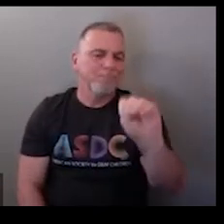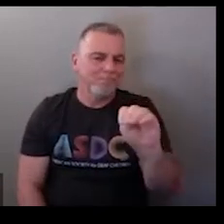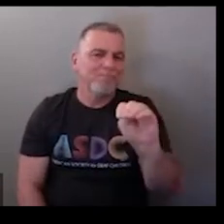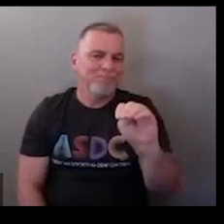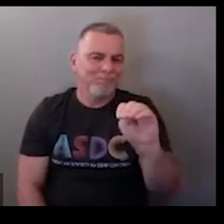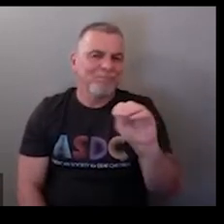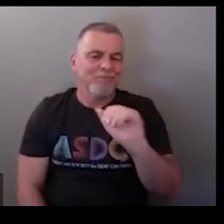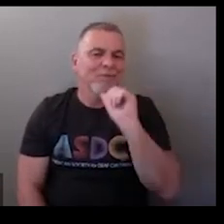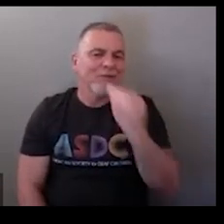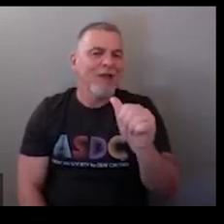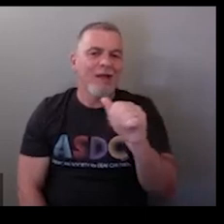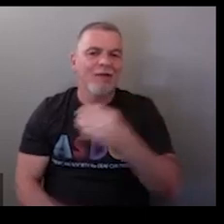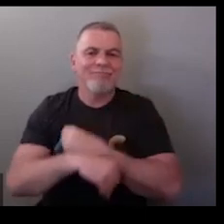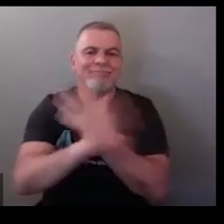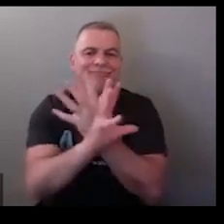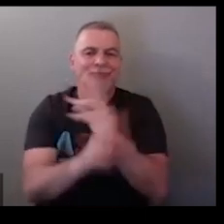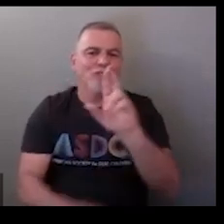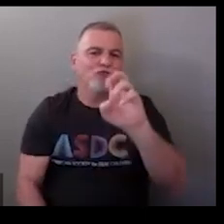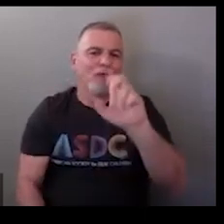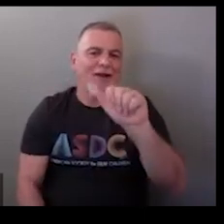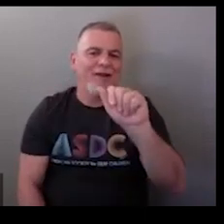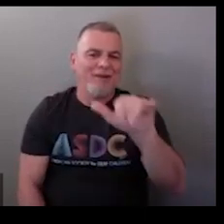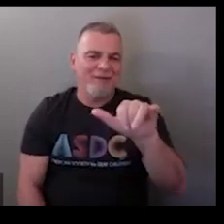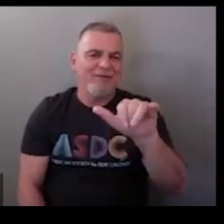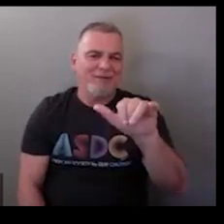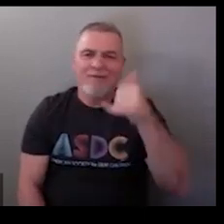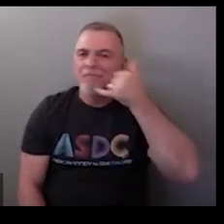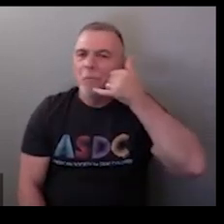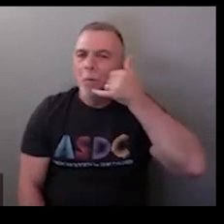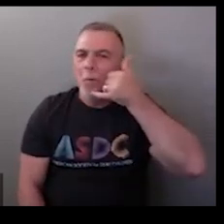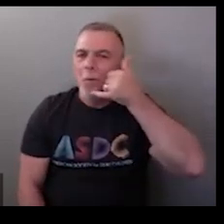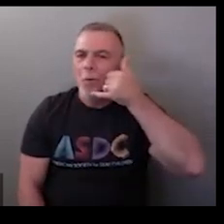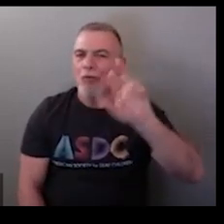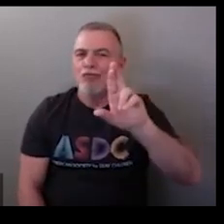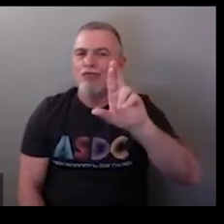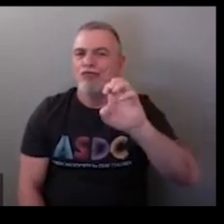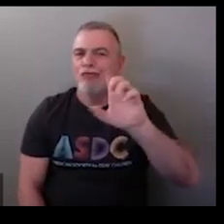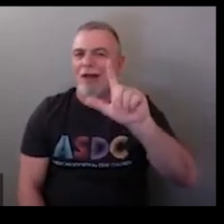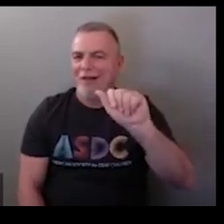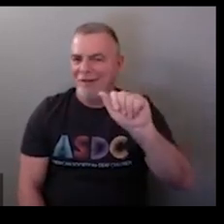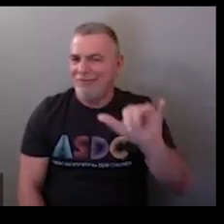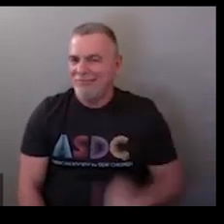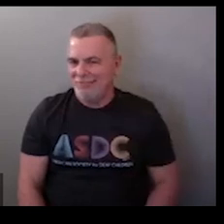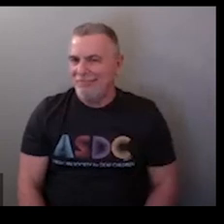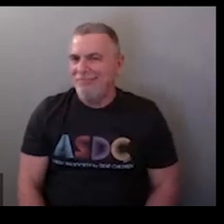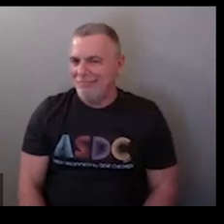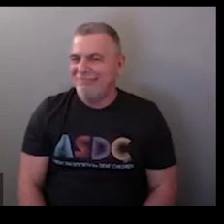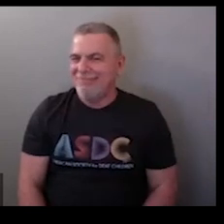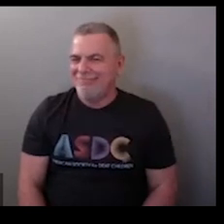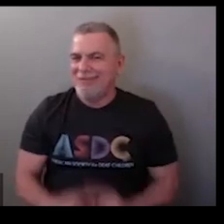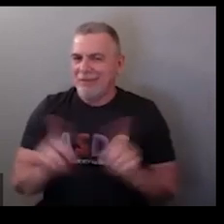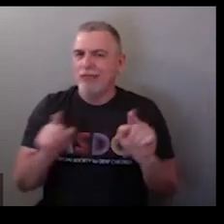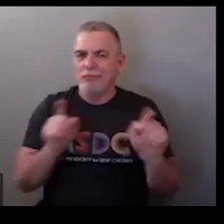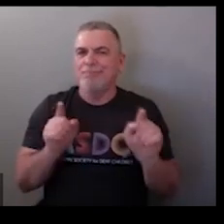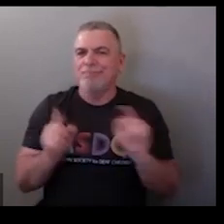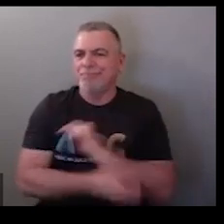doing a zoom call doing a google meet whatever you might be doing so you're going to want to spell whatever it is first if